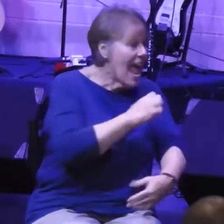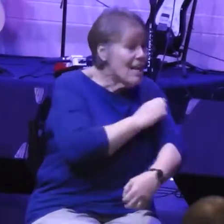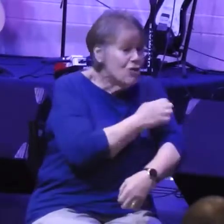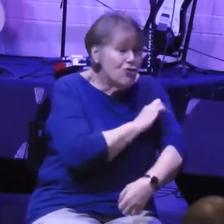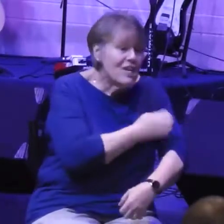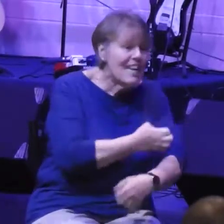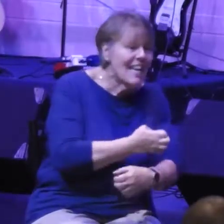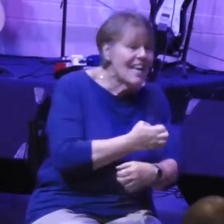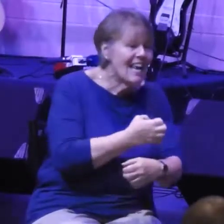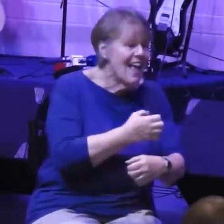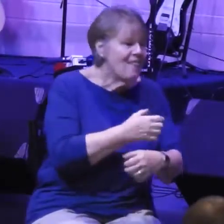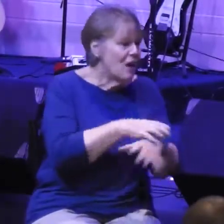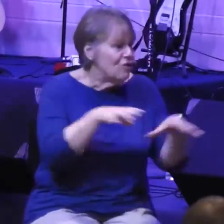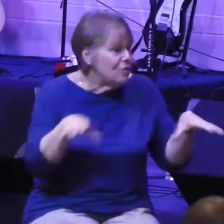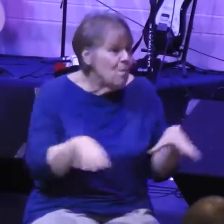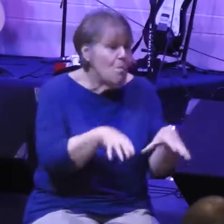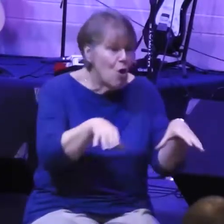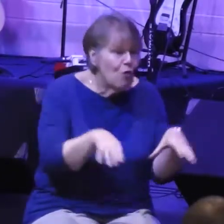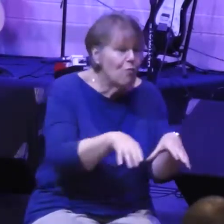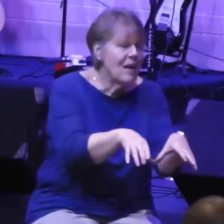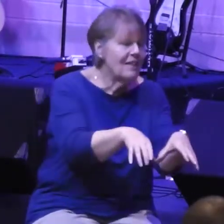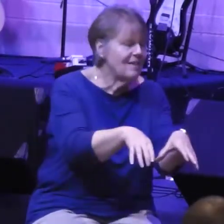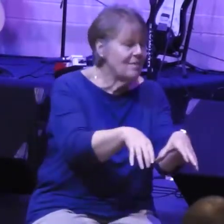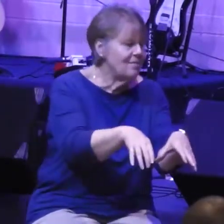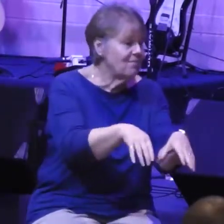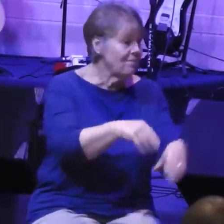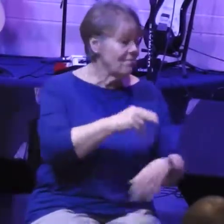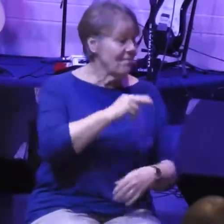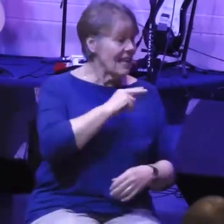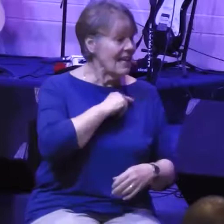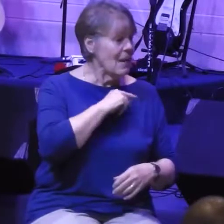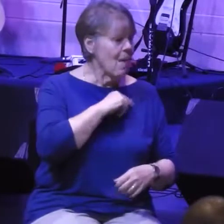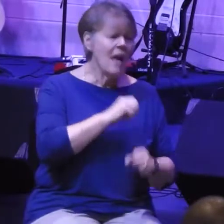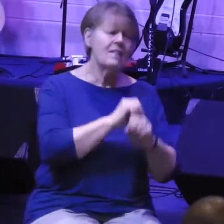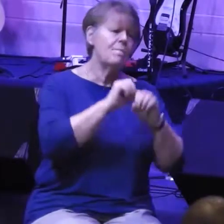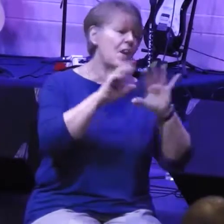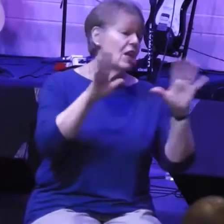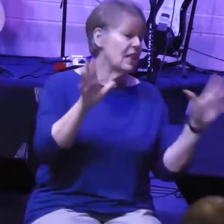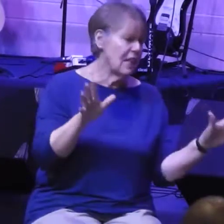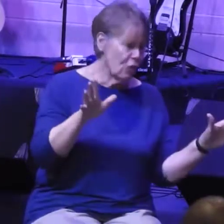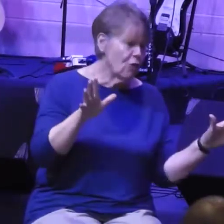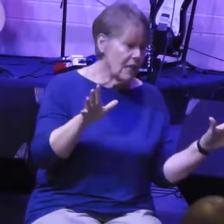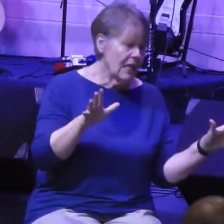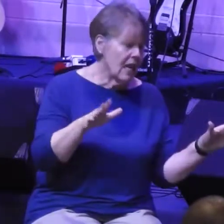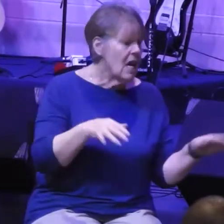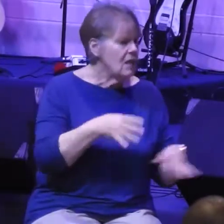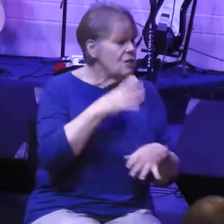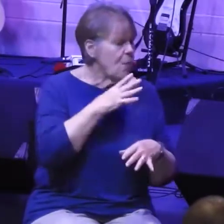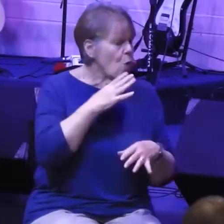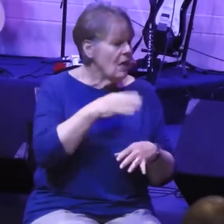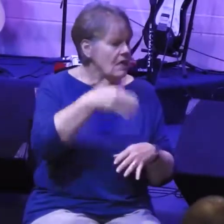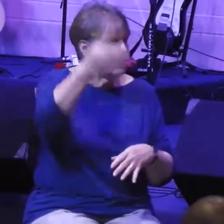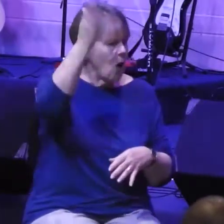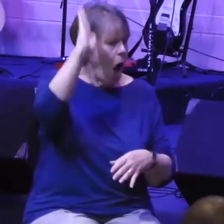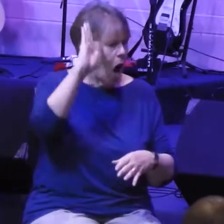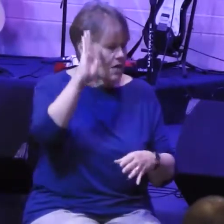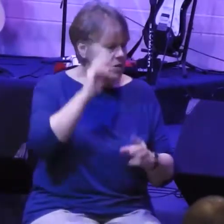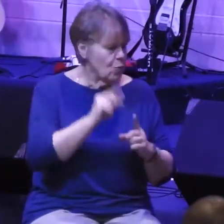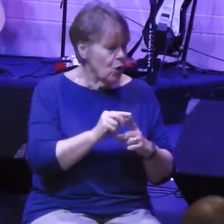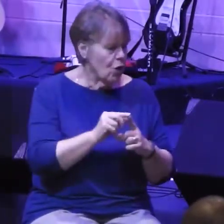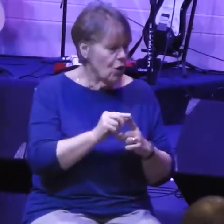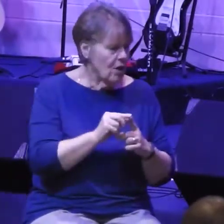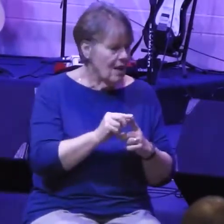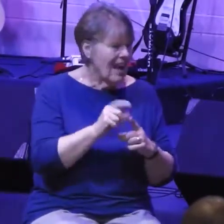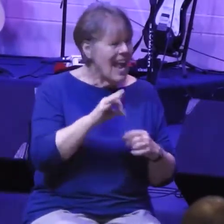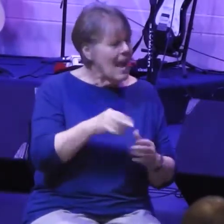clearly spoken God's desires for God's people and if you read, we kind of skipped over chapter 3. If you read chapter